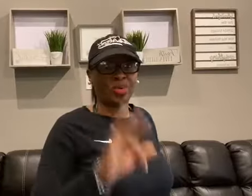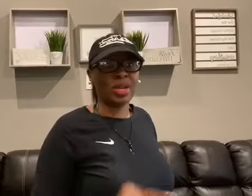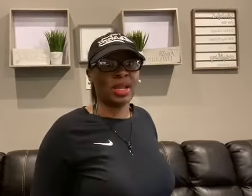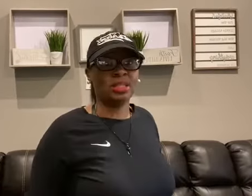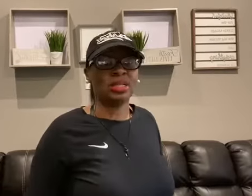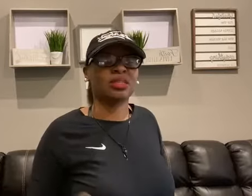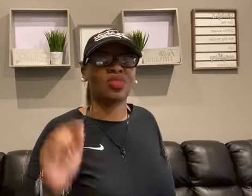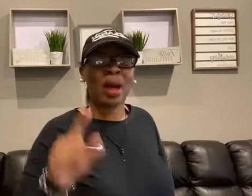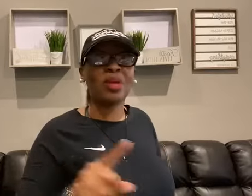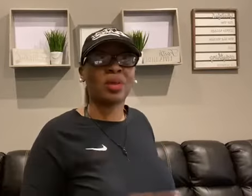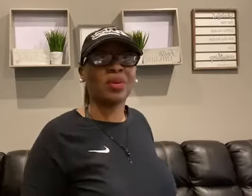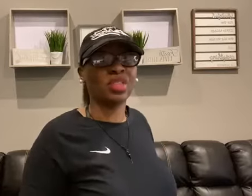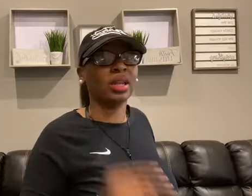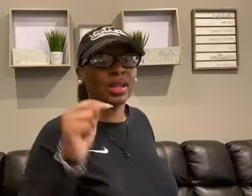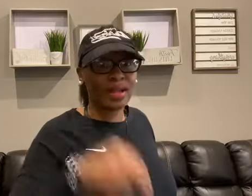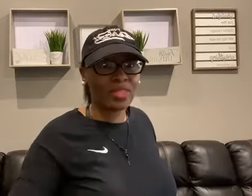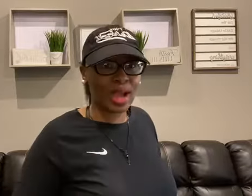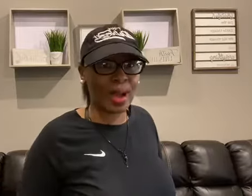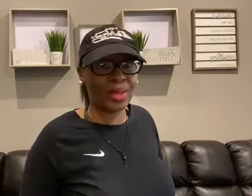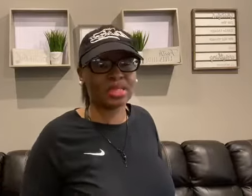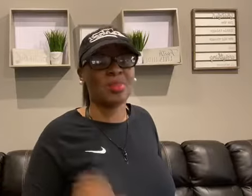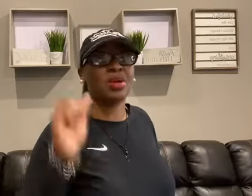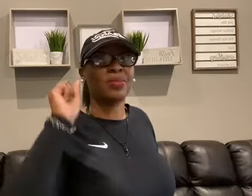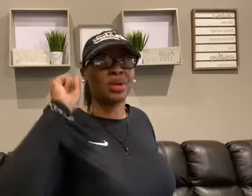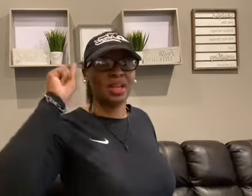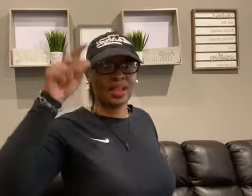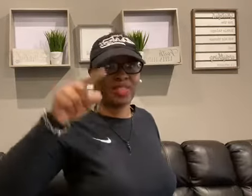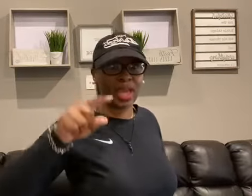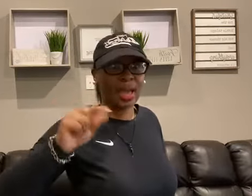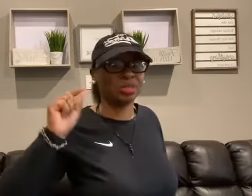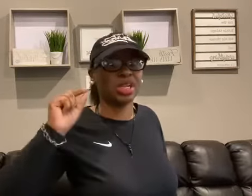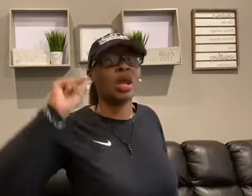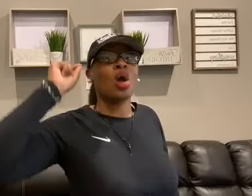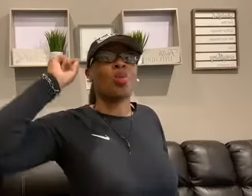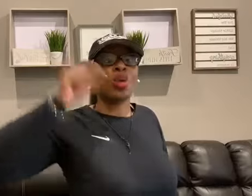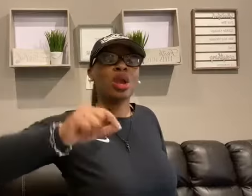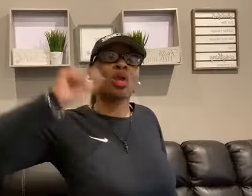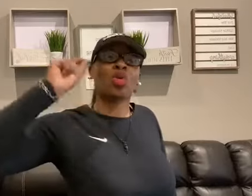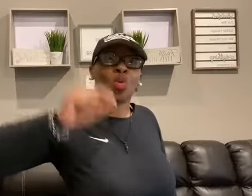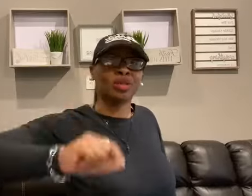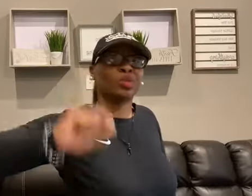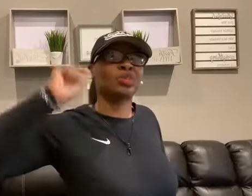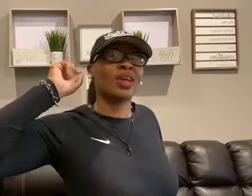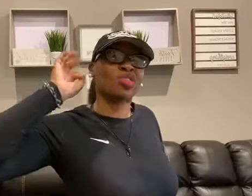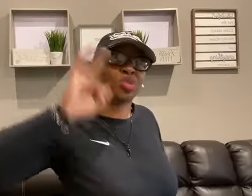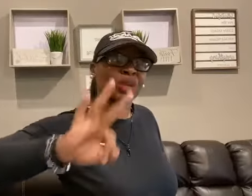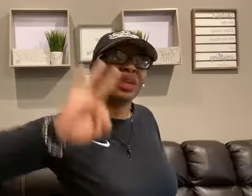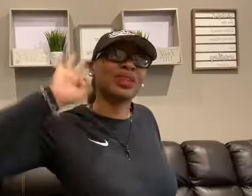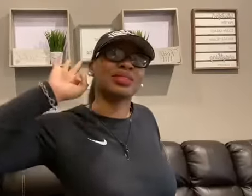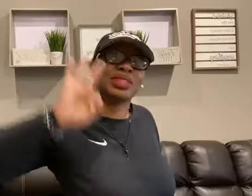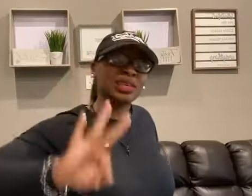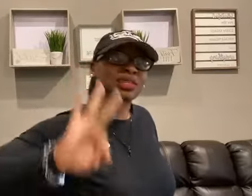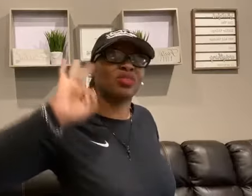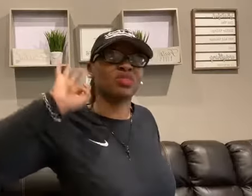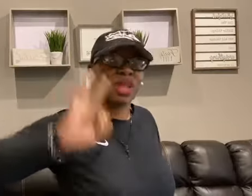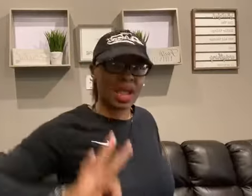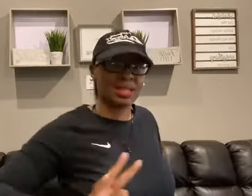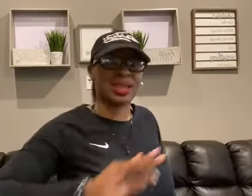my three-day intensive. I'm going to put the link in the comments. I'm going to put it in the caption. We are going to take three intensive days